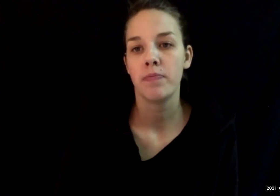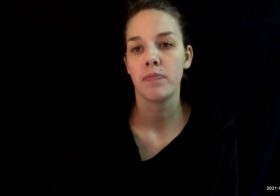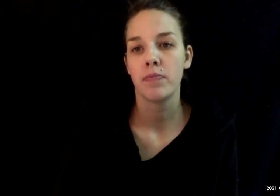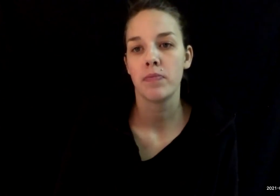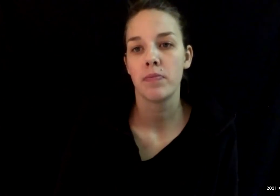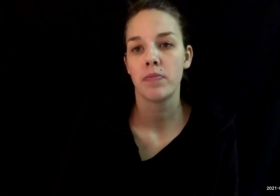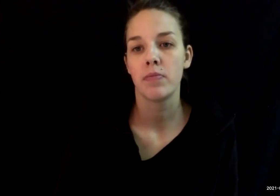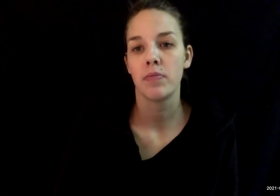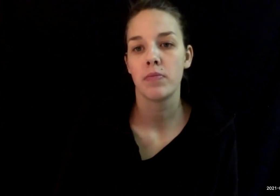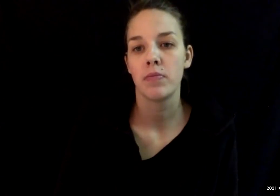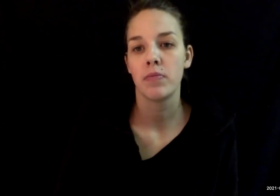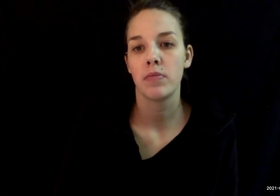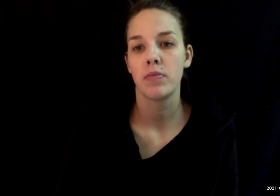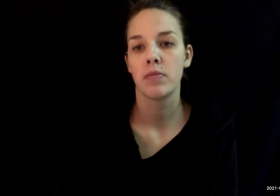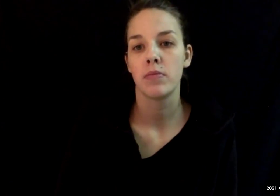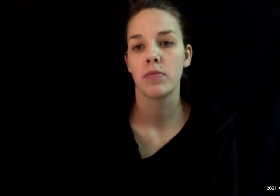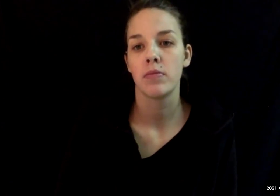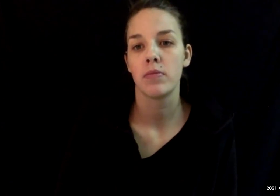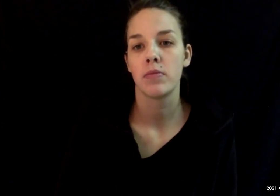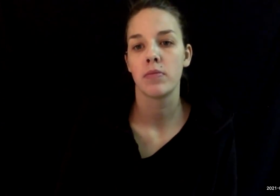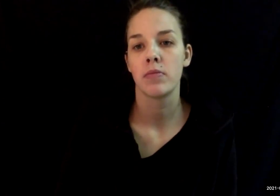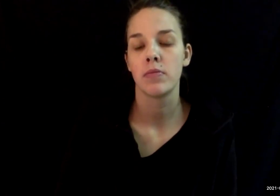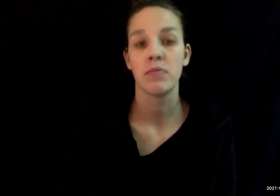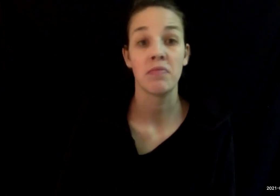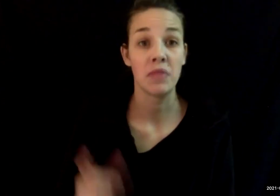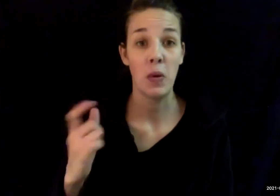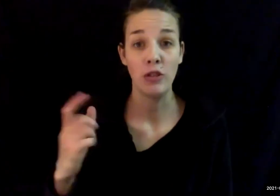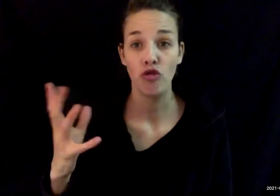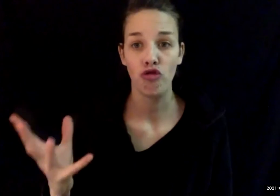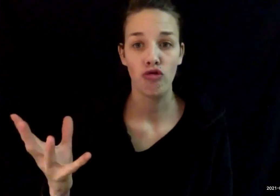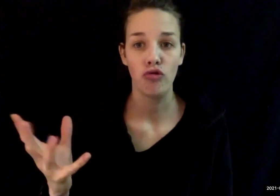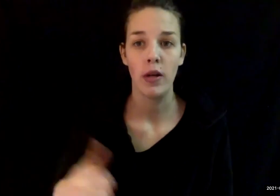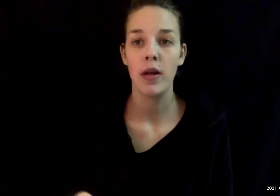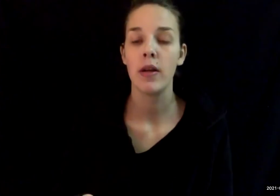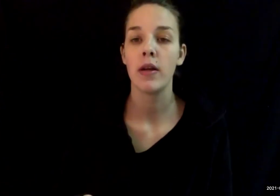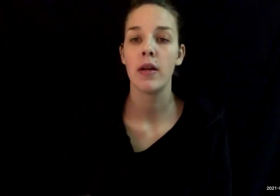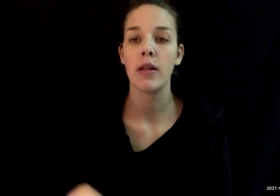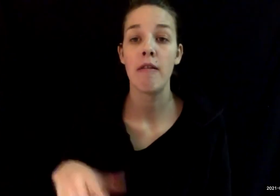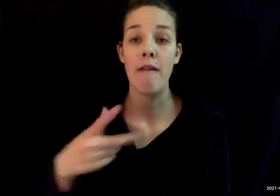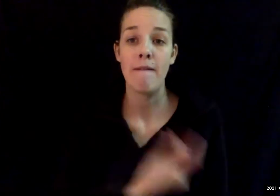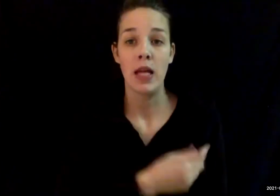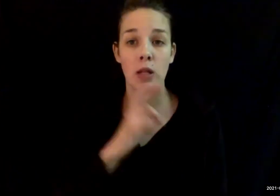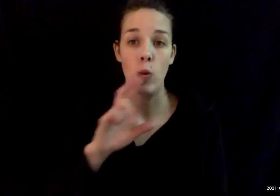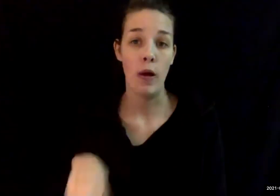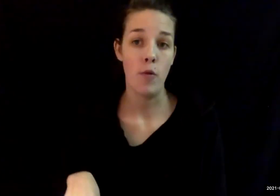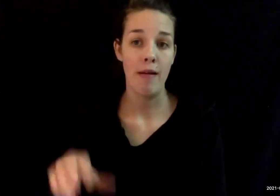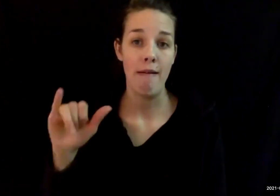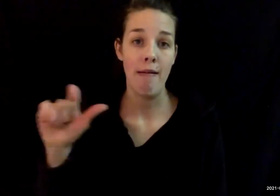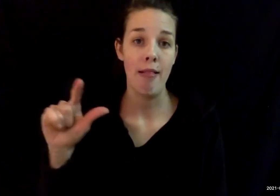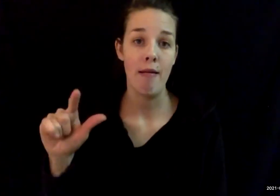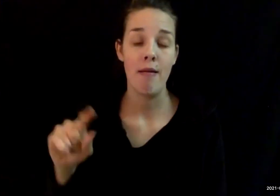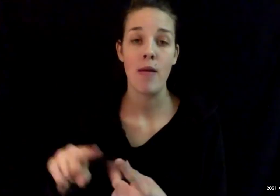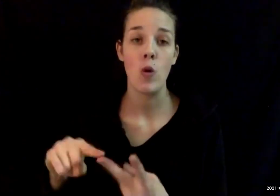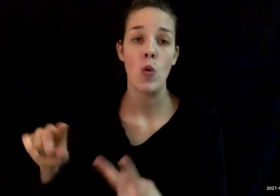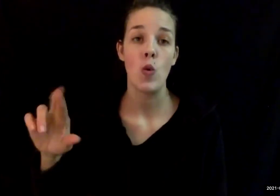Okay, questions got away from me there. As far as vaccine reporting goes in Illinois and Rock Island